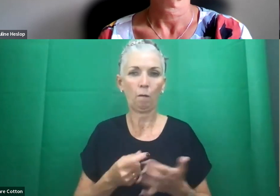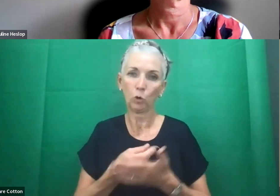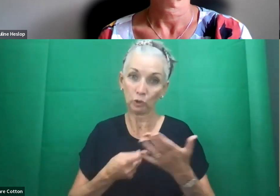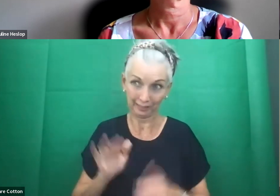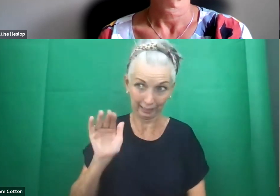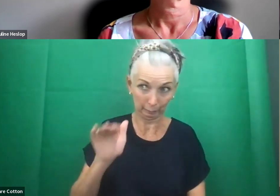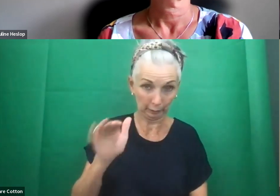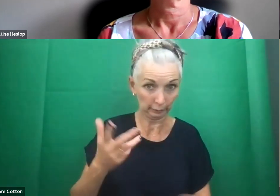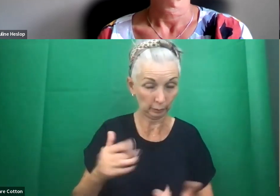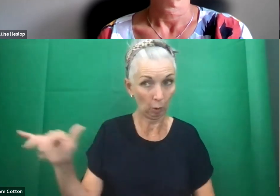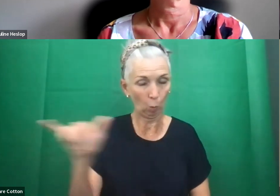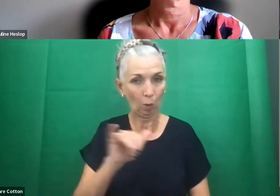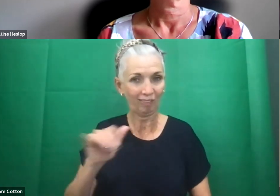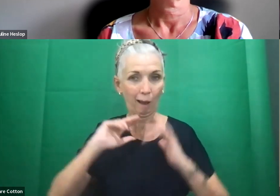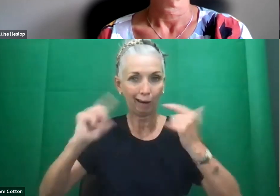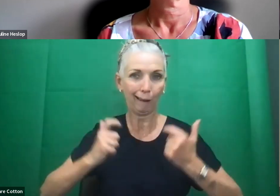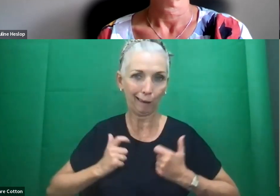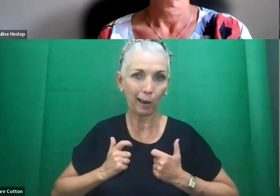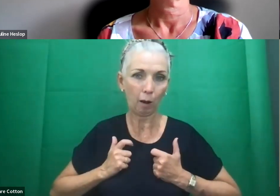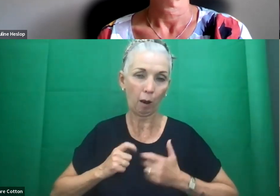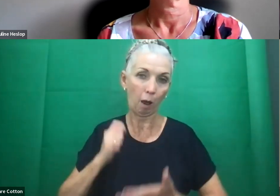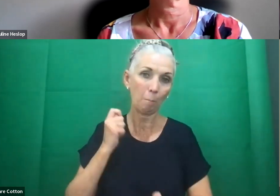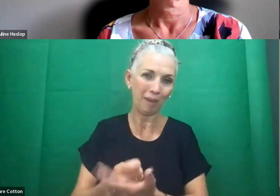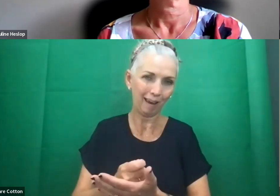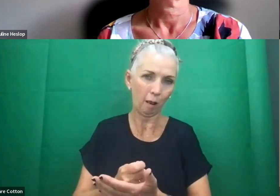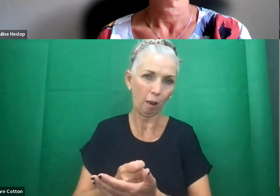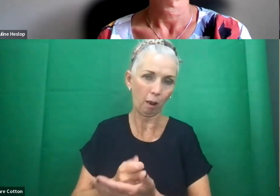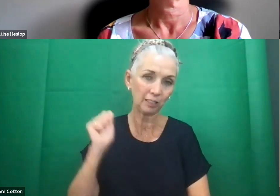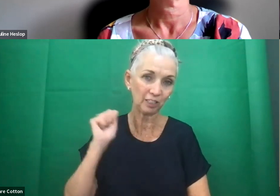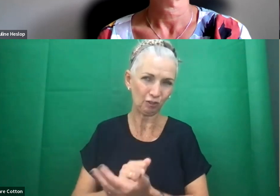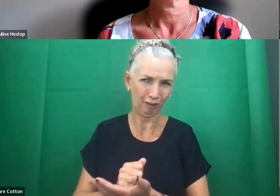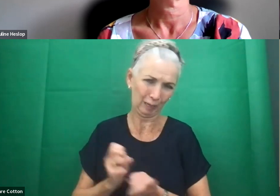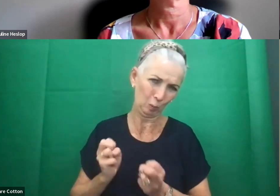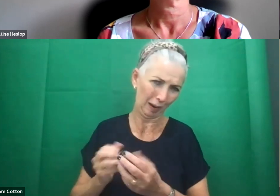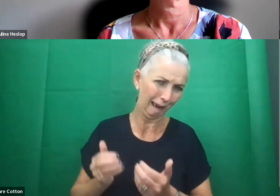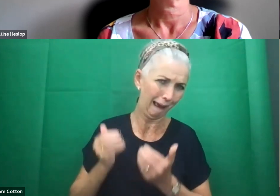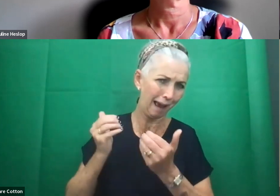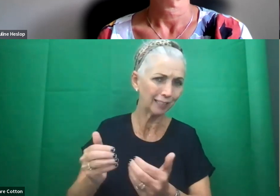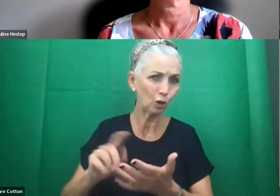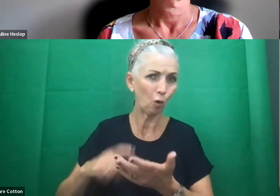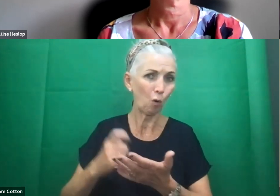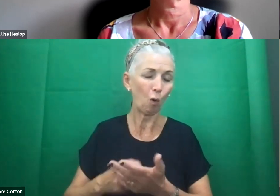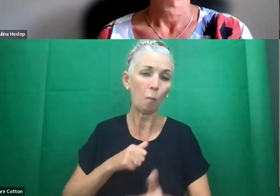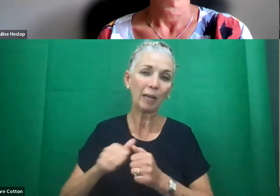appeal is the right course of action or whether it would be better to sit down with disabled people and